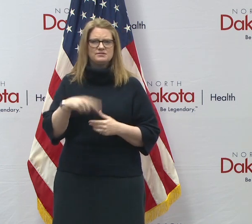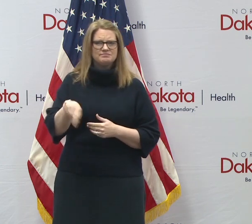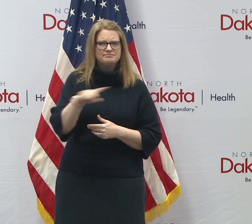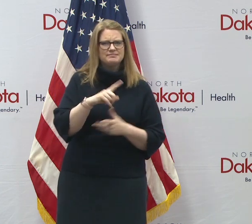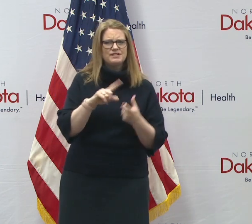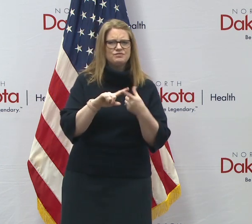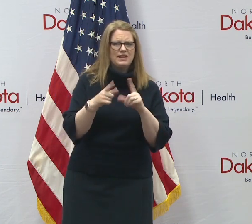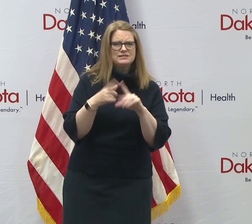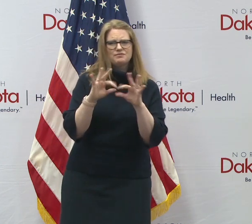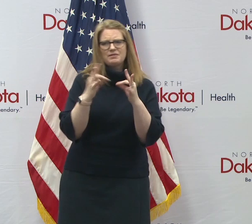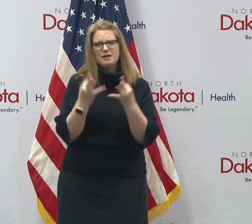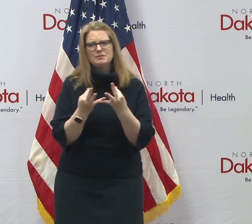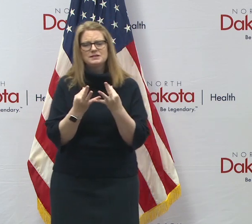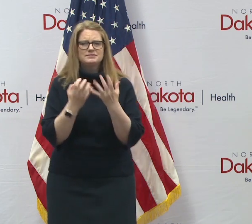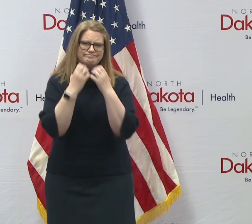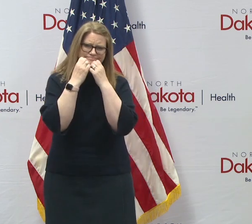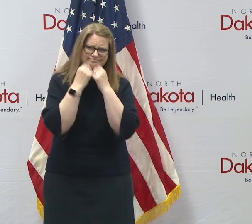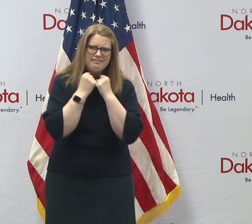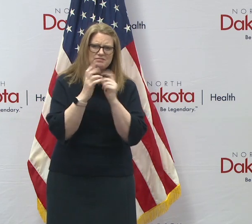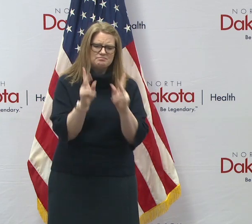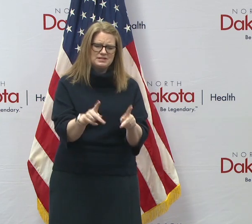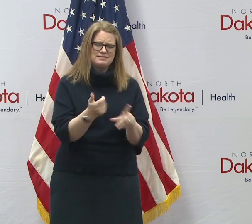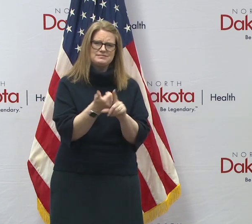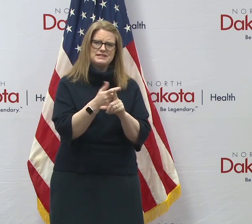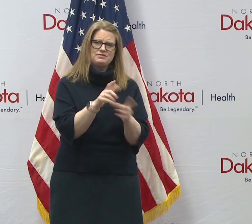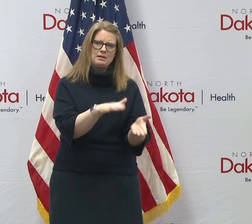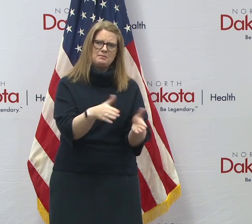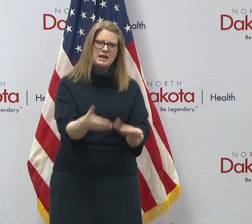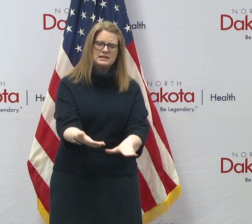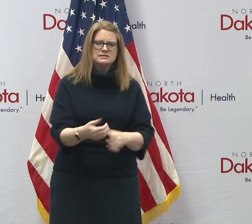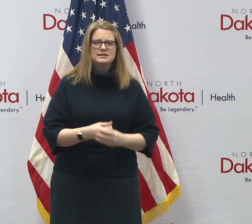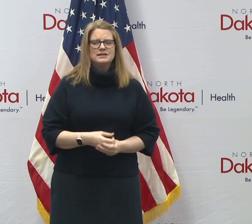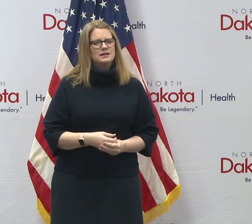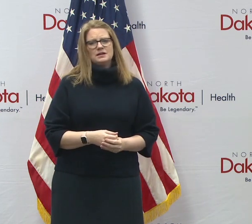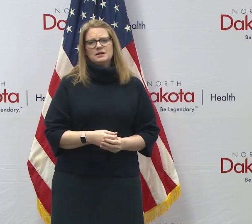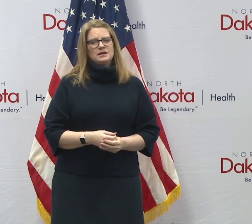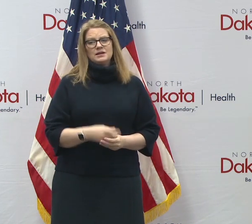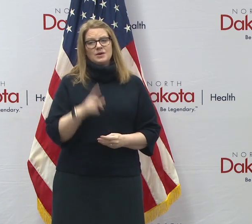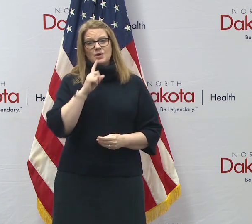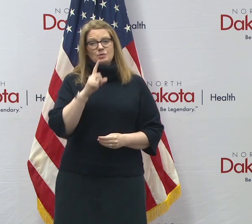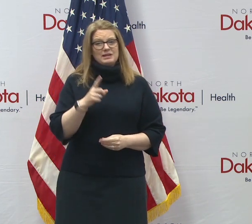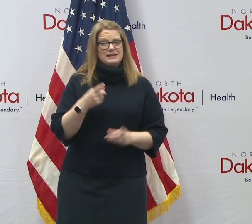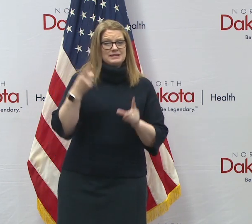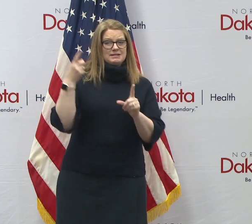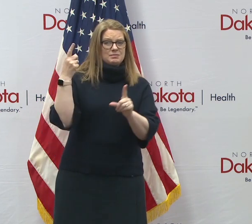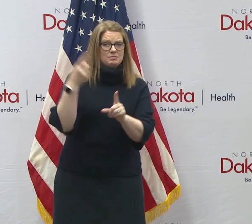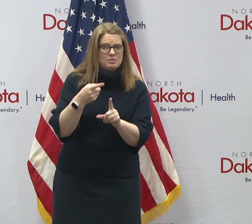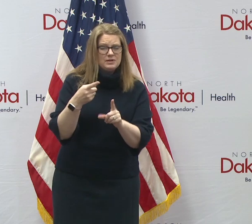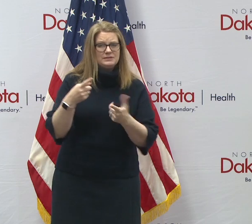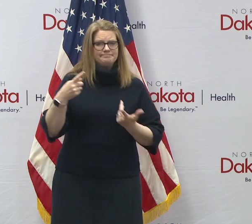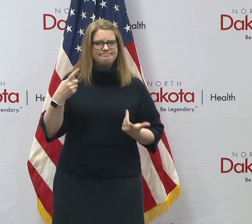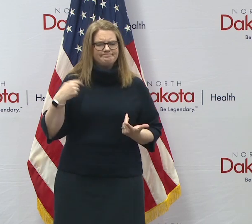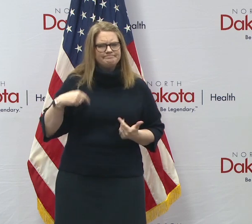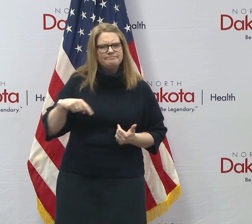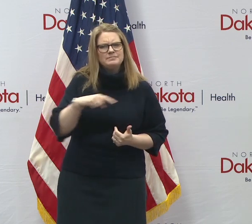loved one. We know that that's really what all this has been about is trying to make decisions